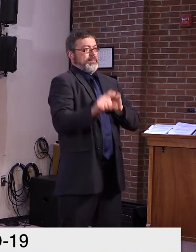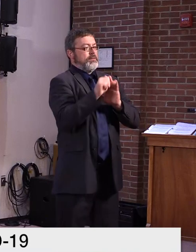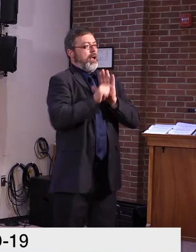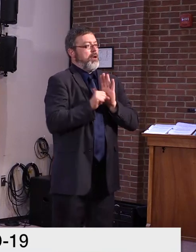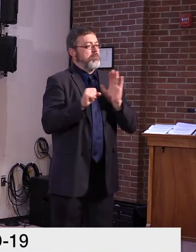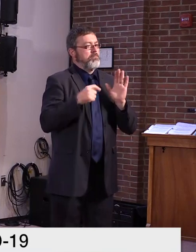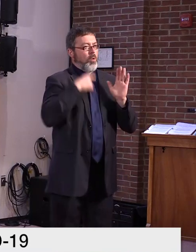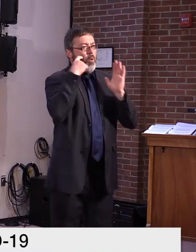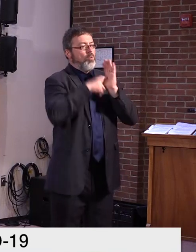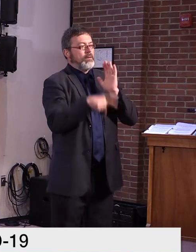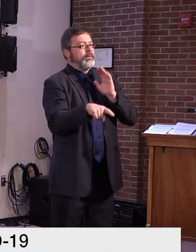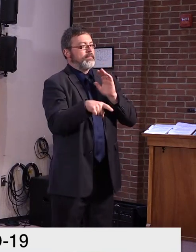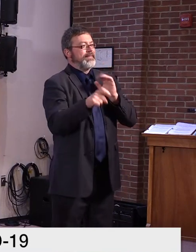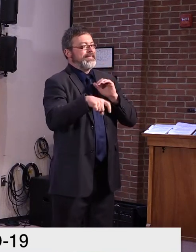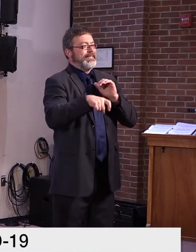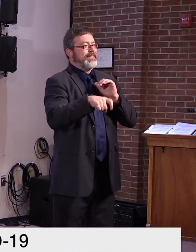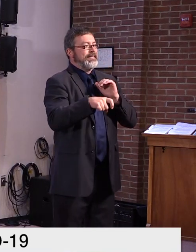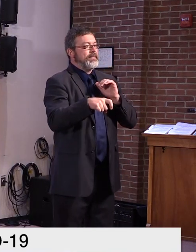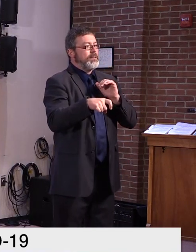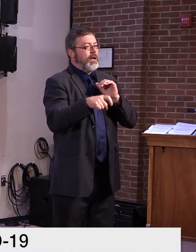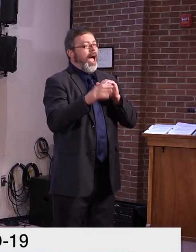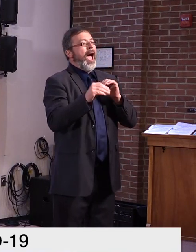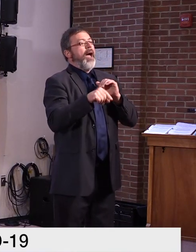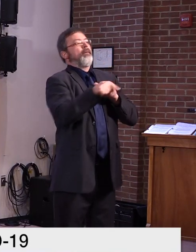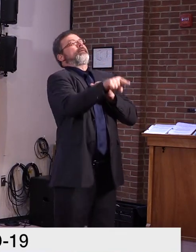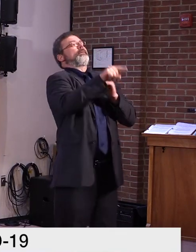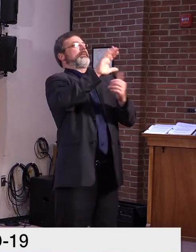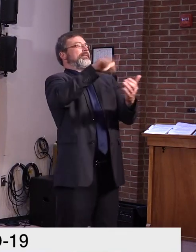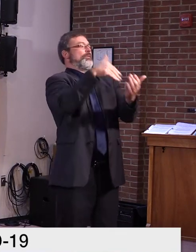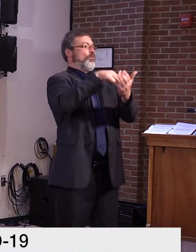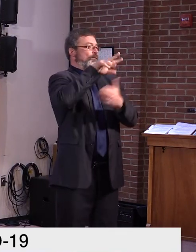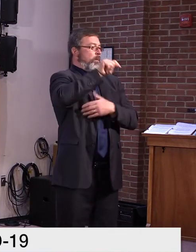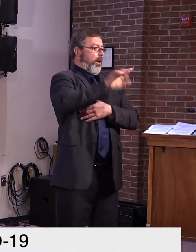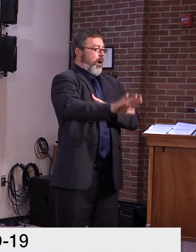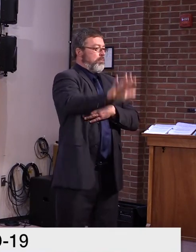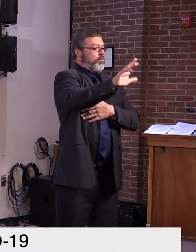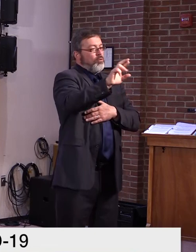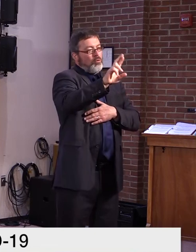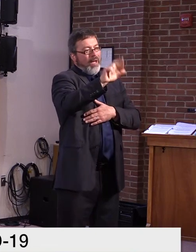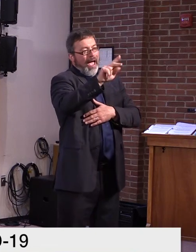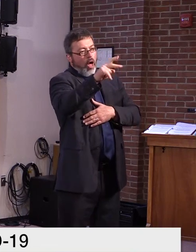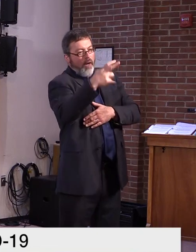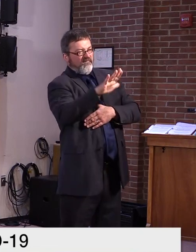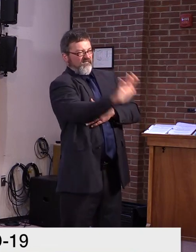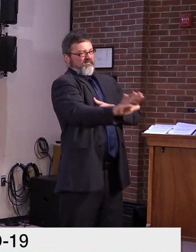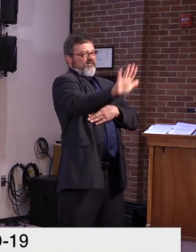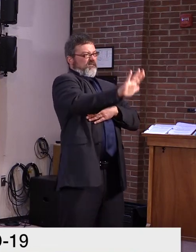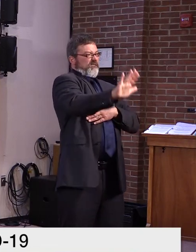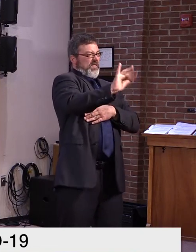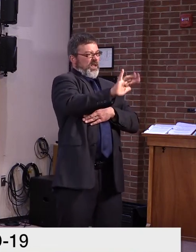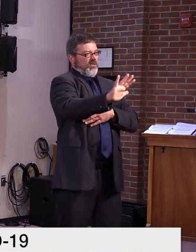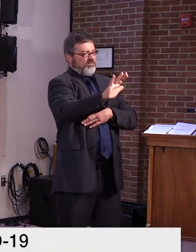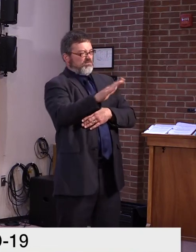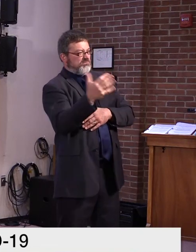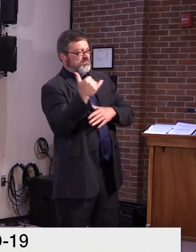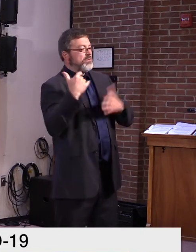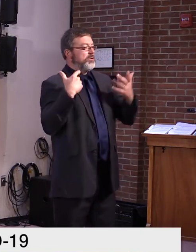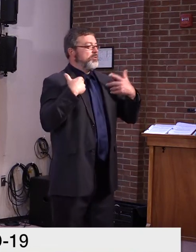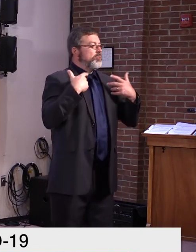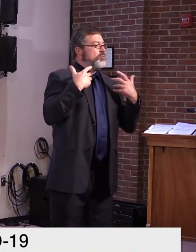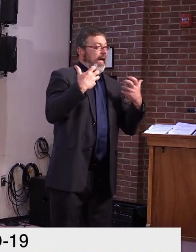in, uh, central Vermont as well. But, um, a lot of progress has been made. I want to thank for all, thank, uh,